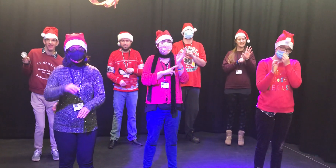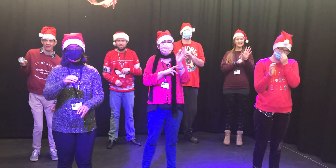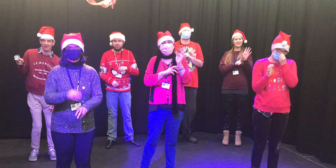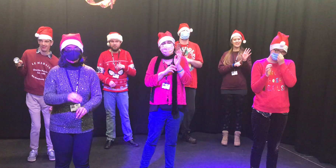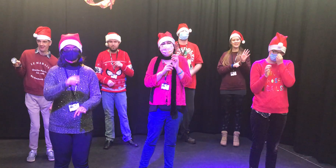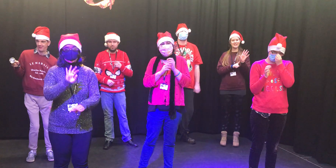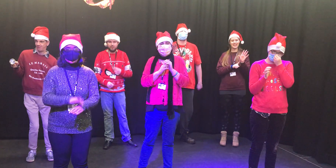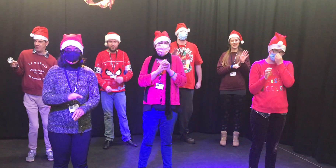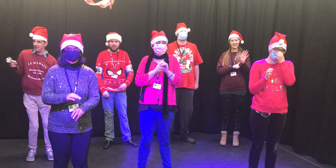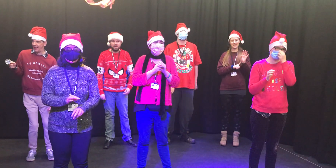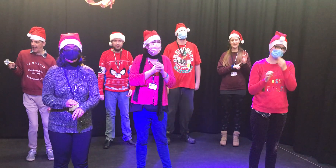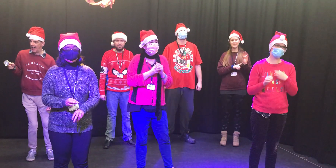New Year.